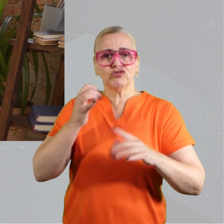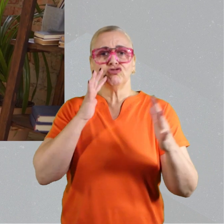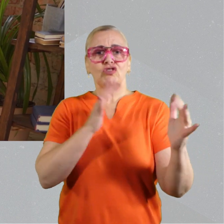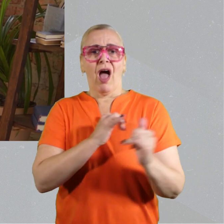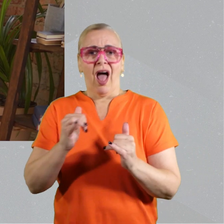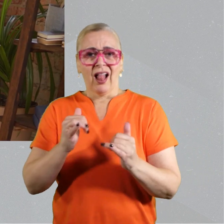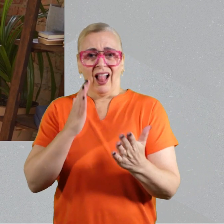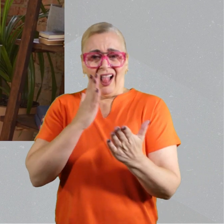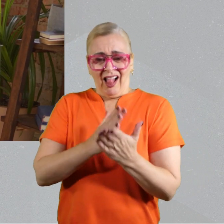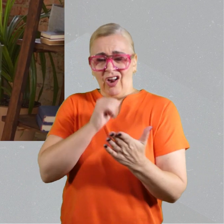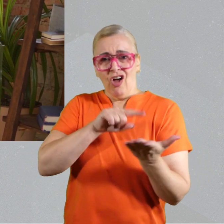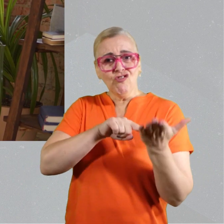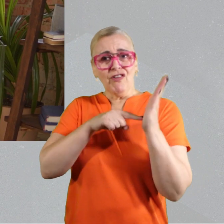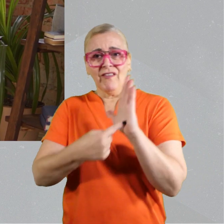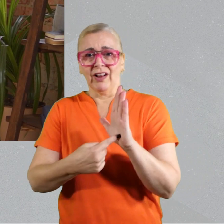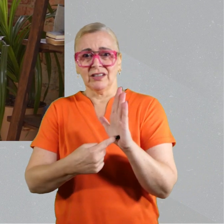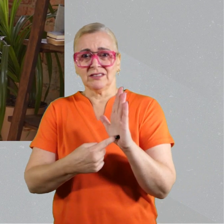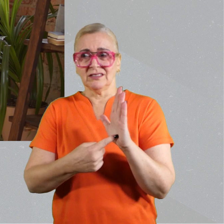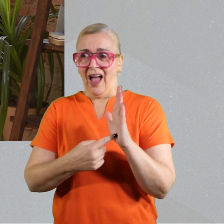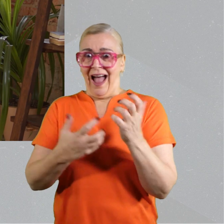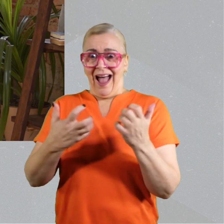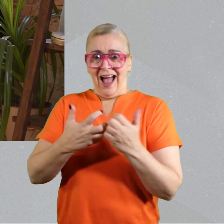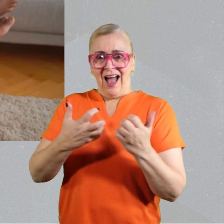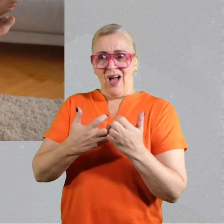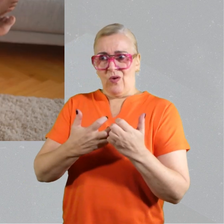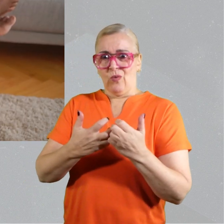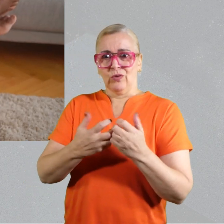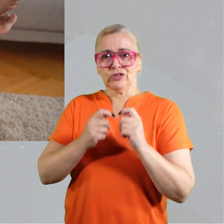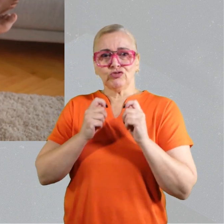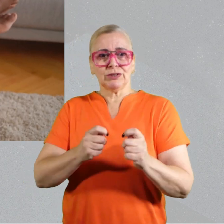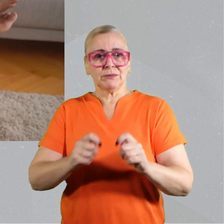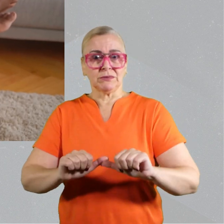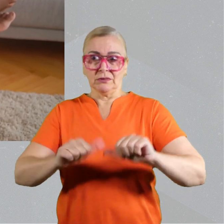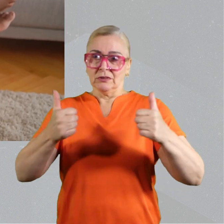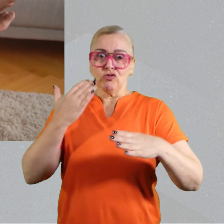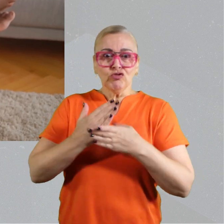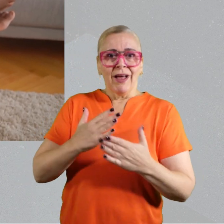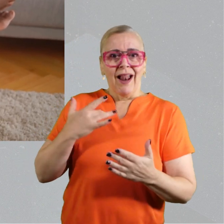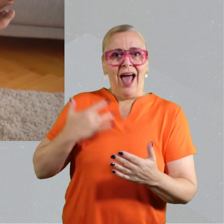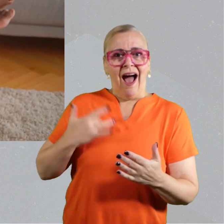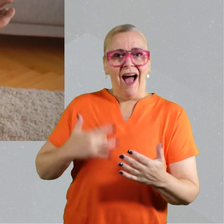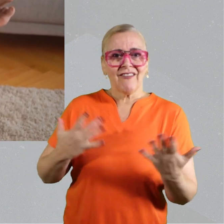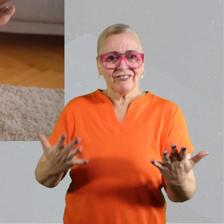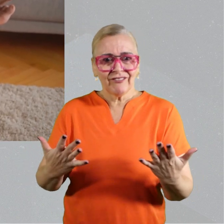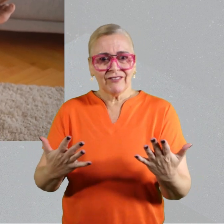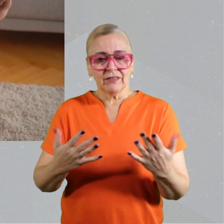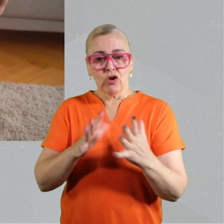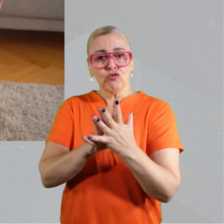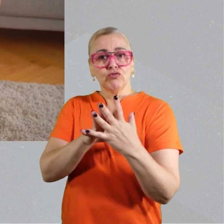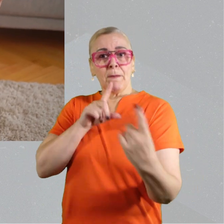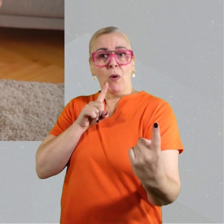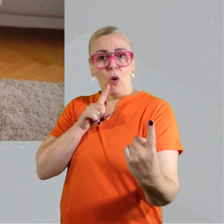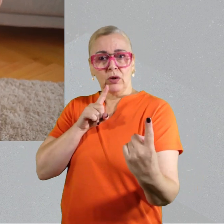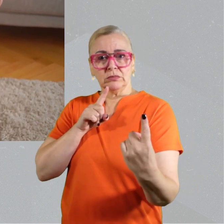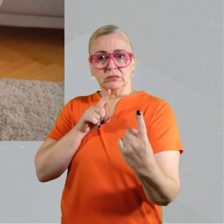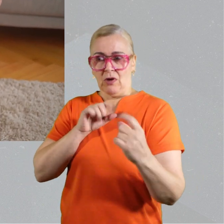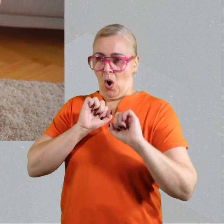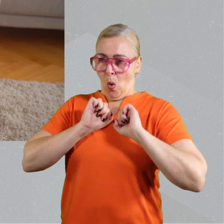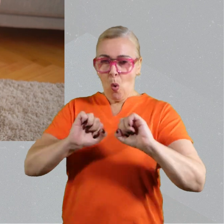a trial actually is not reflective of how that intervention would work in real life. And if you do your trial decentralised and